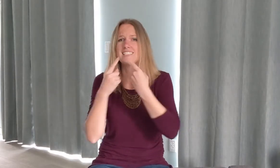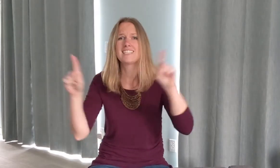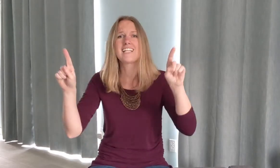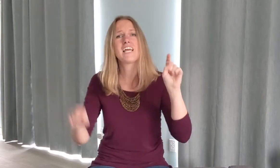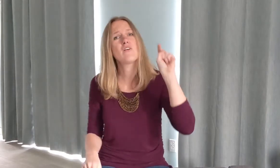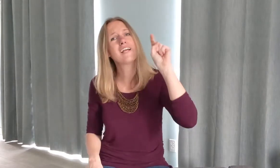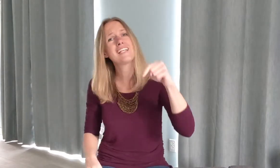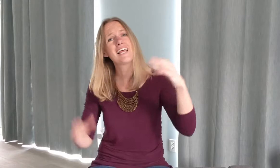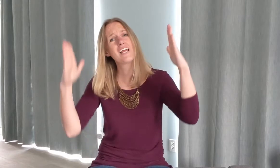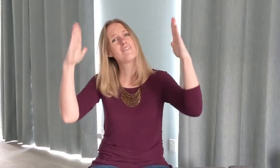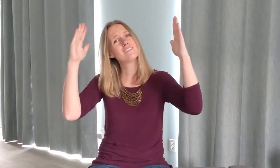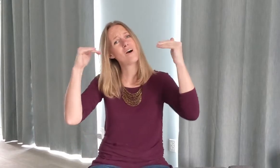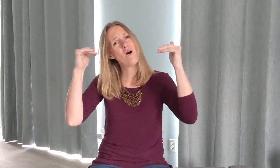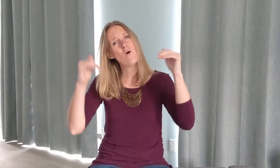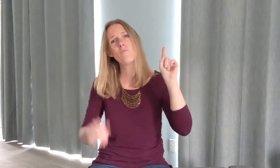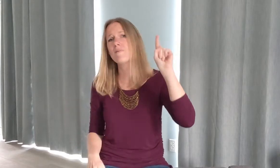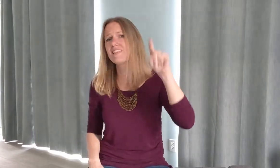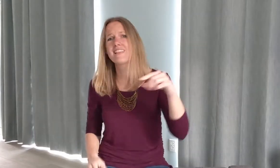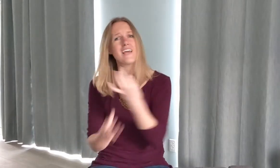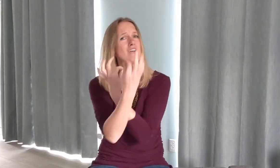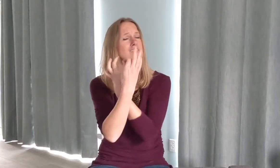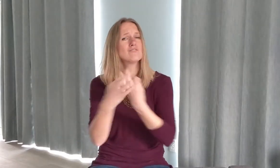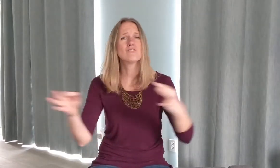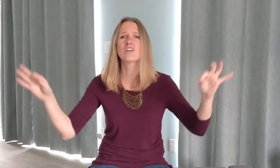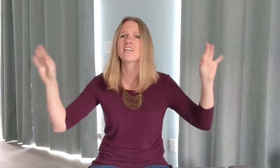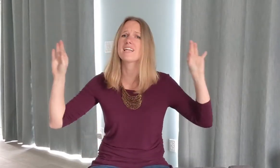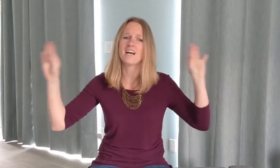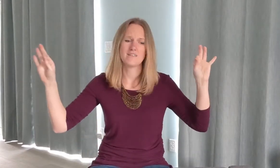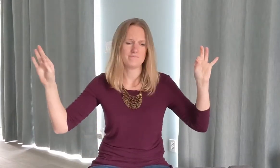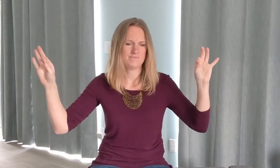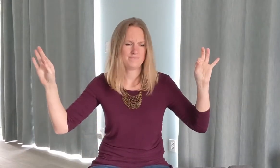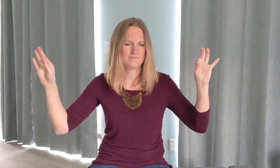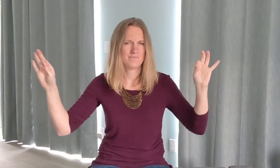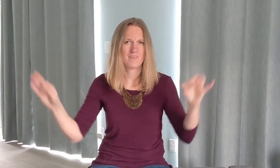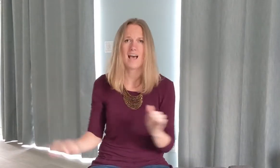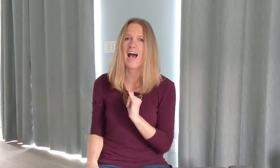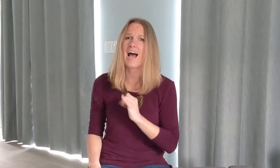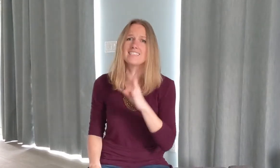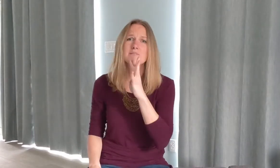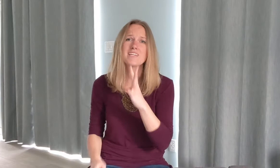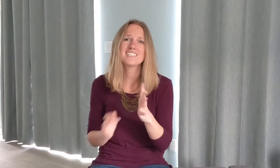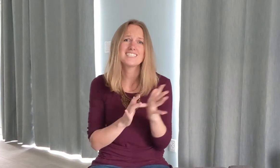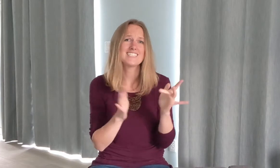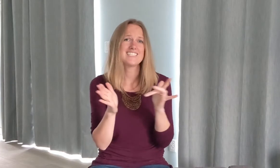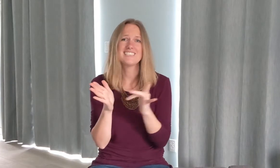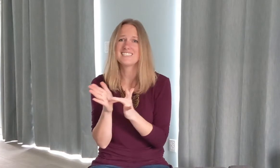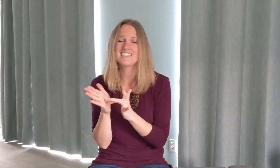Declaring there is hope and there is freedom I speak Jesus